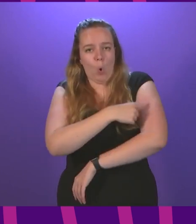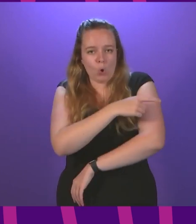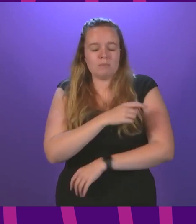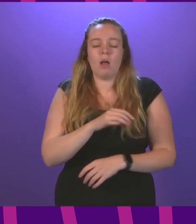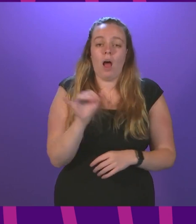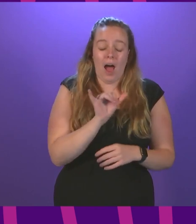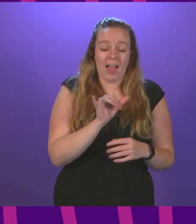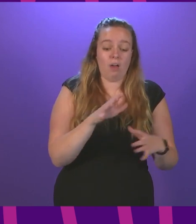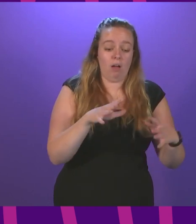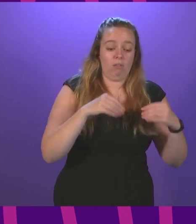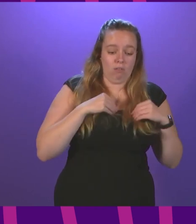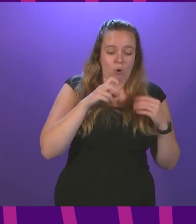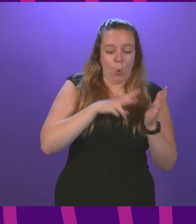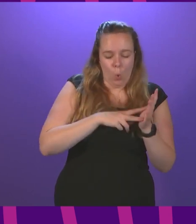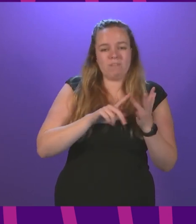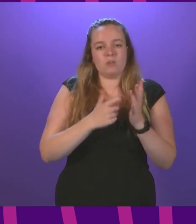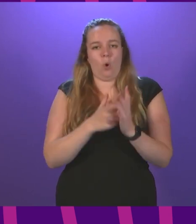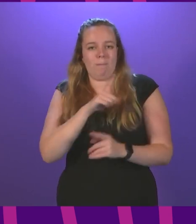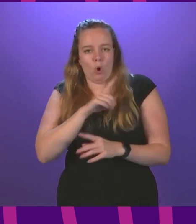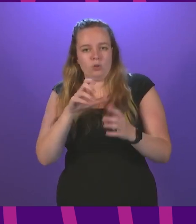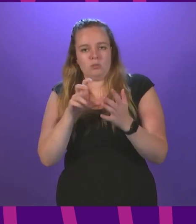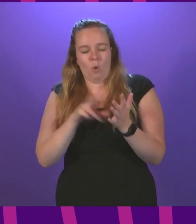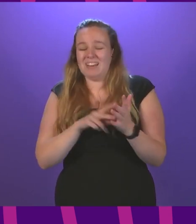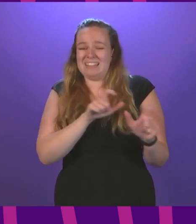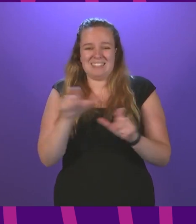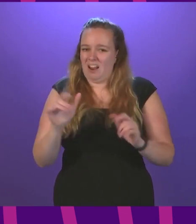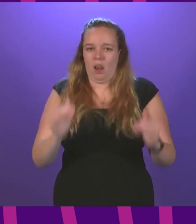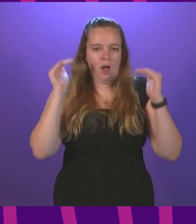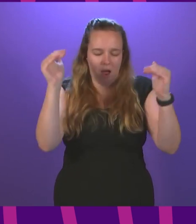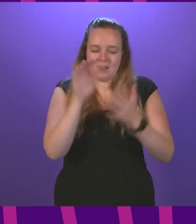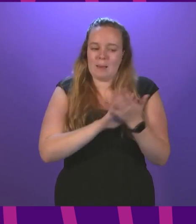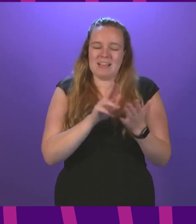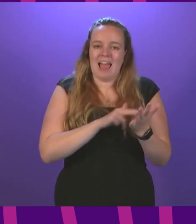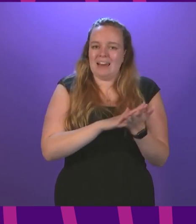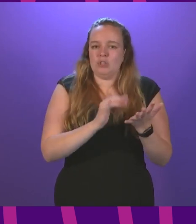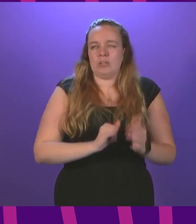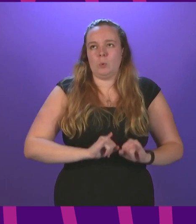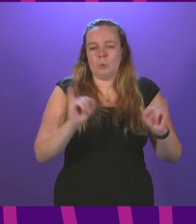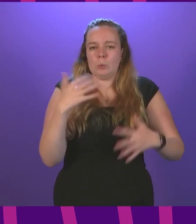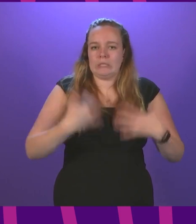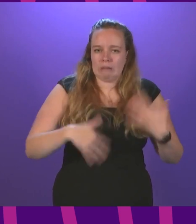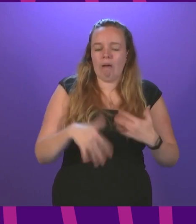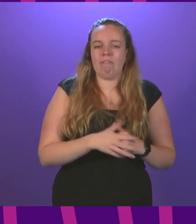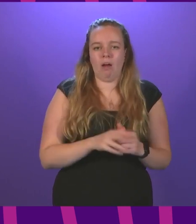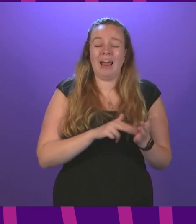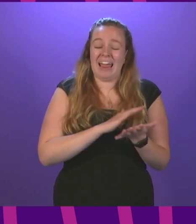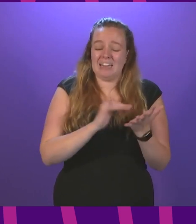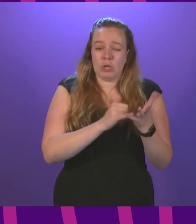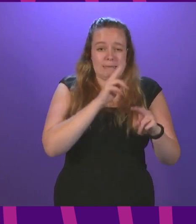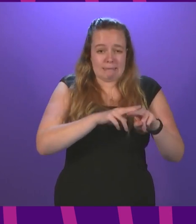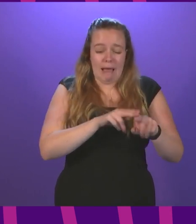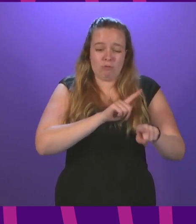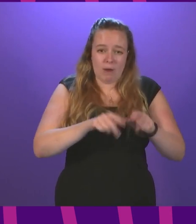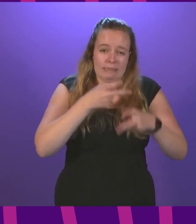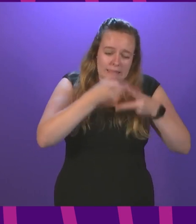with or because of COVID, is still too high. And that is putting immense pressure on the NHS. NHS staff are currently trying to